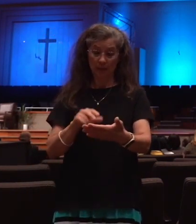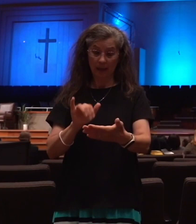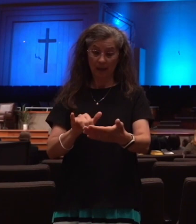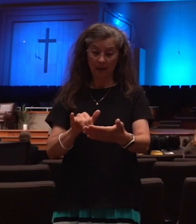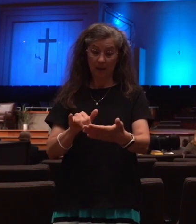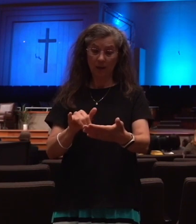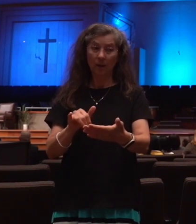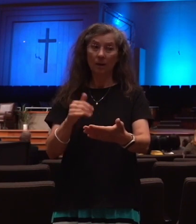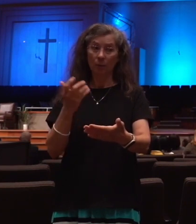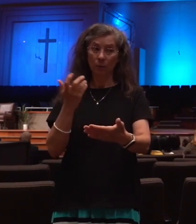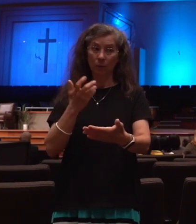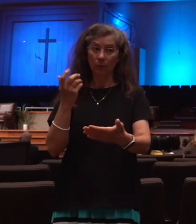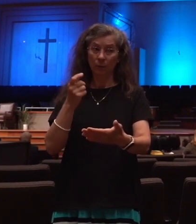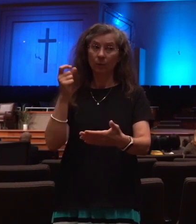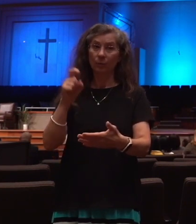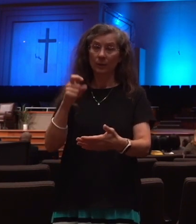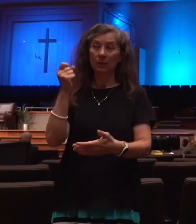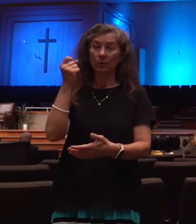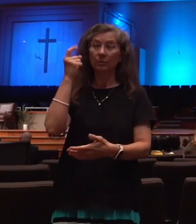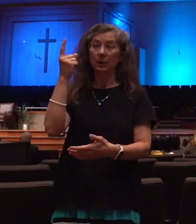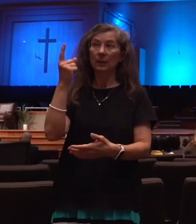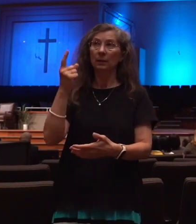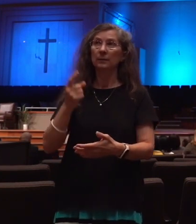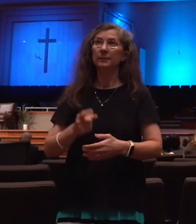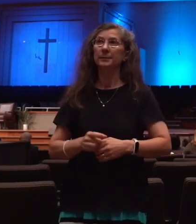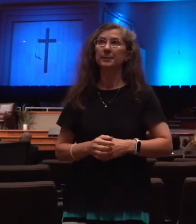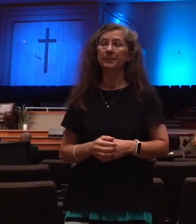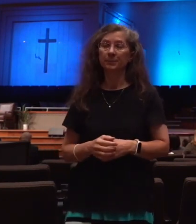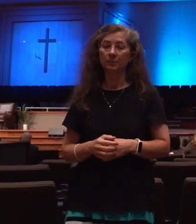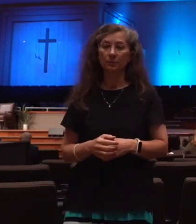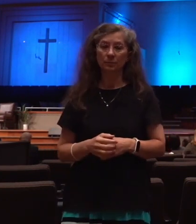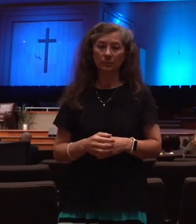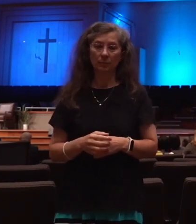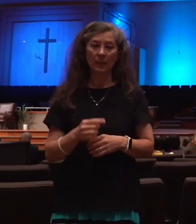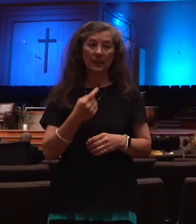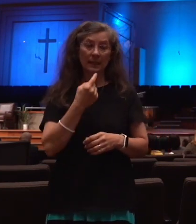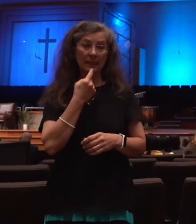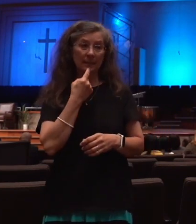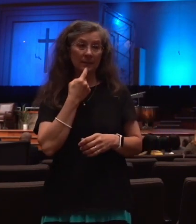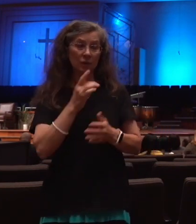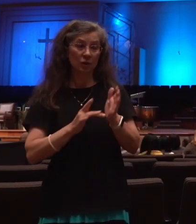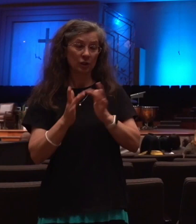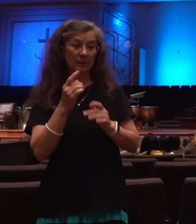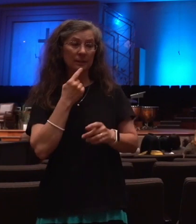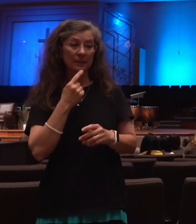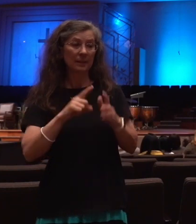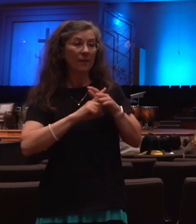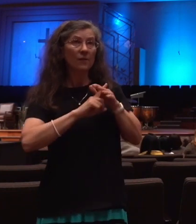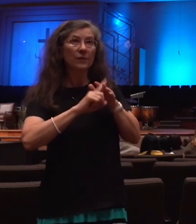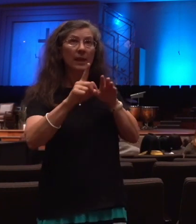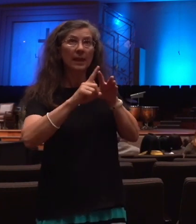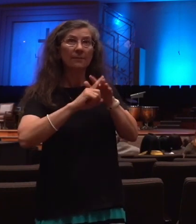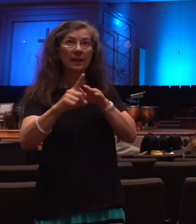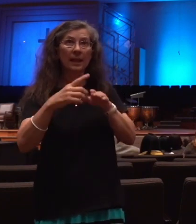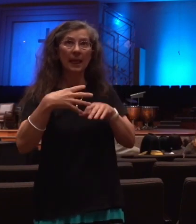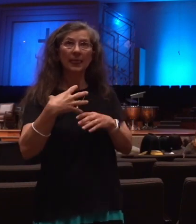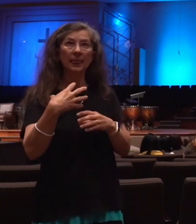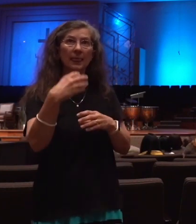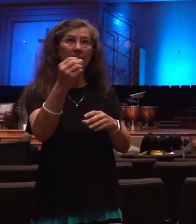And then he goes on to describe what Israel's to do. He says, flee to the mountains. Get out of Jerusalem. Don't go down and pack your